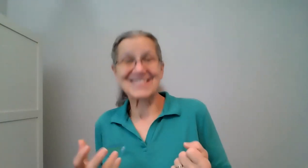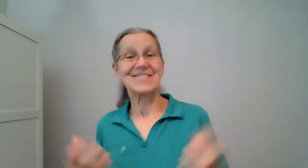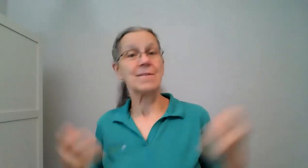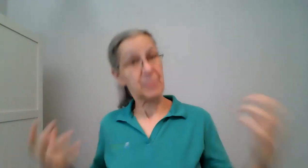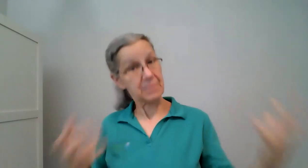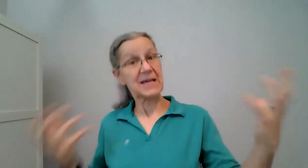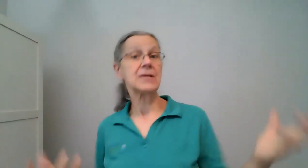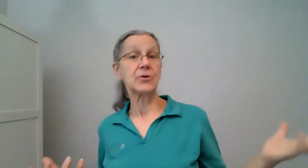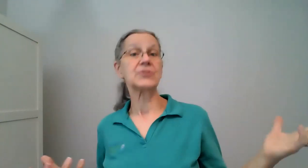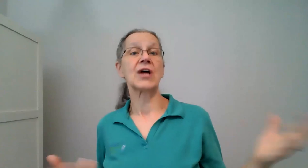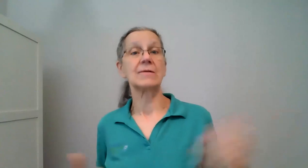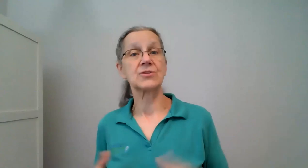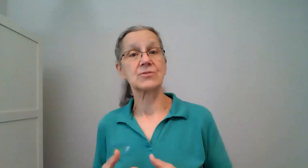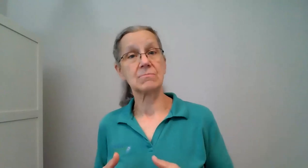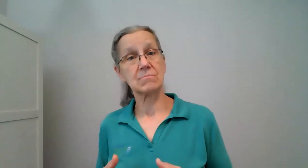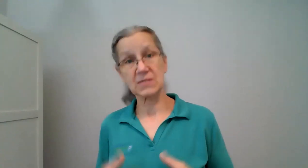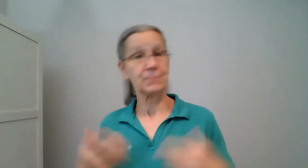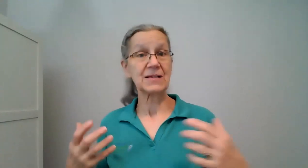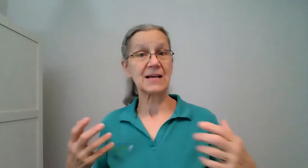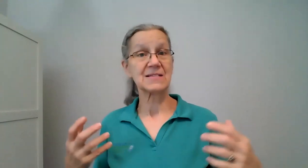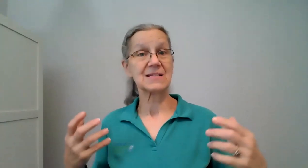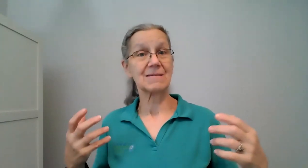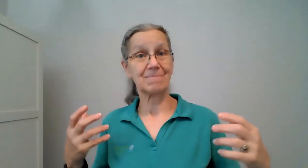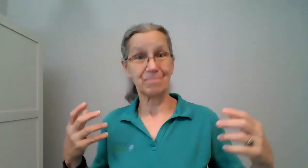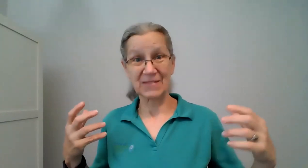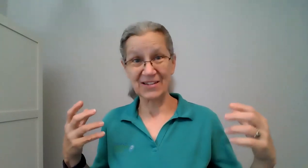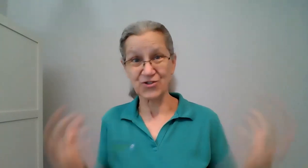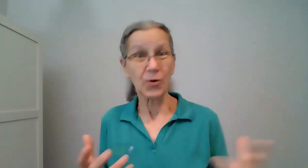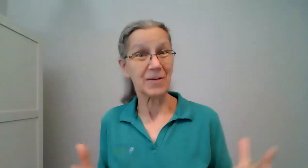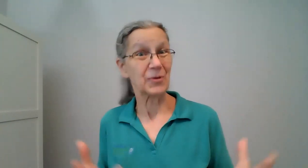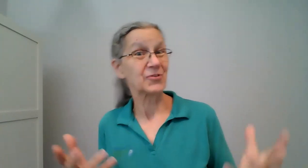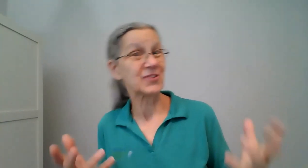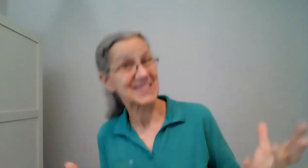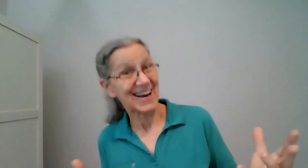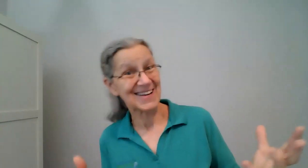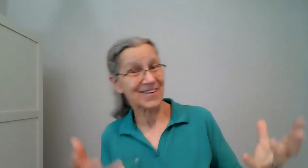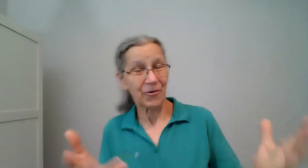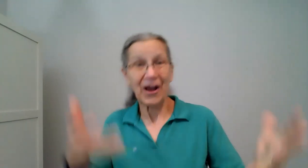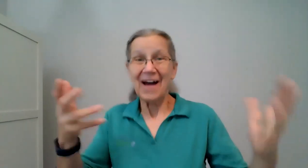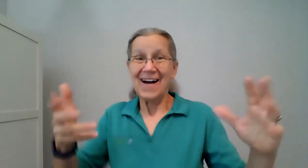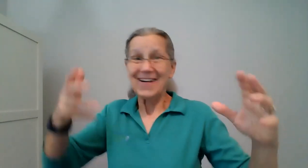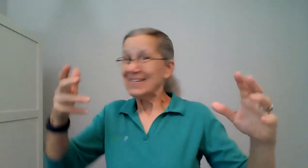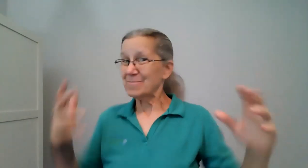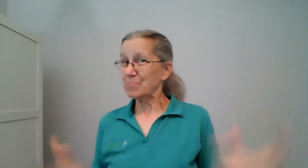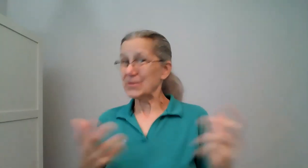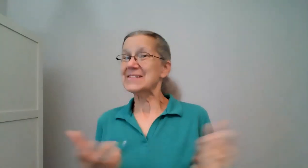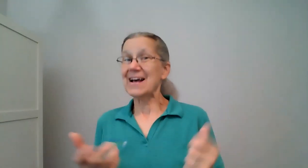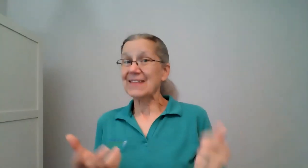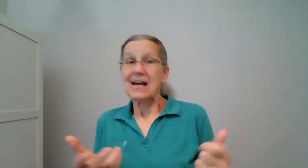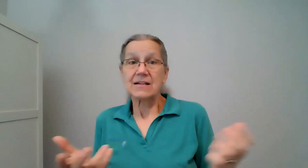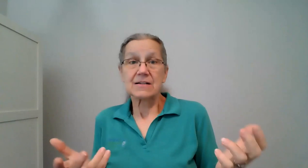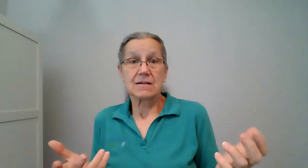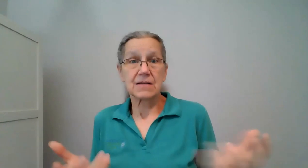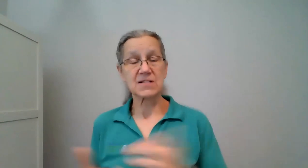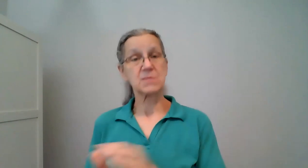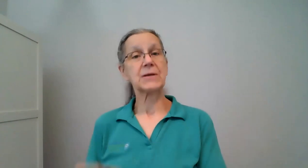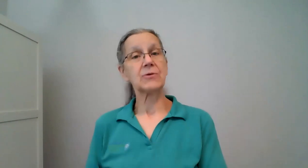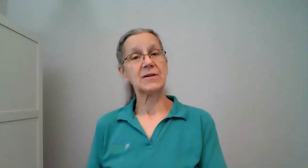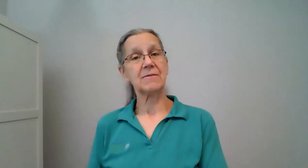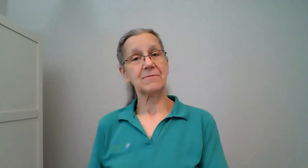but make it a good challenge something that's enjoyable or exciting or brings out that that spirit of